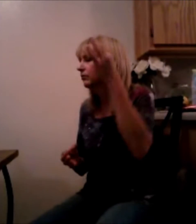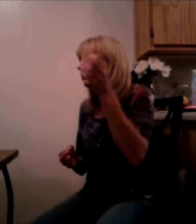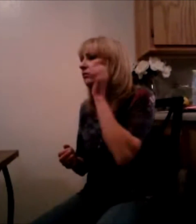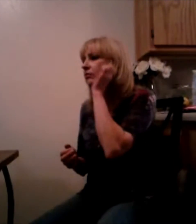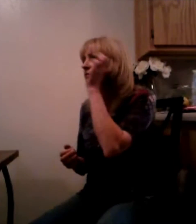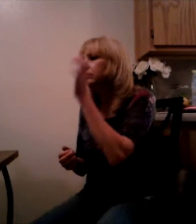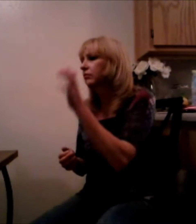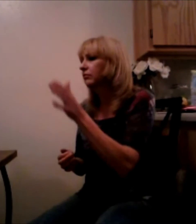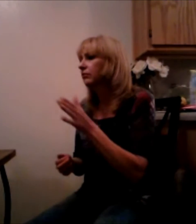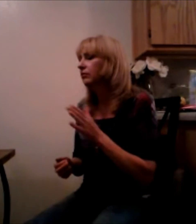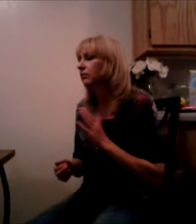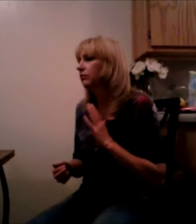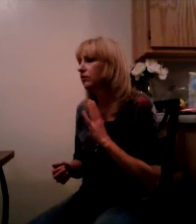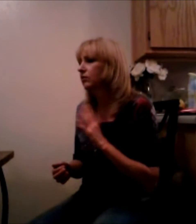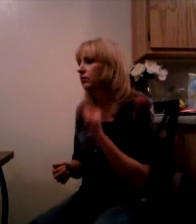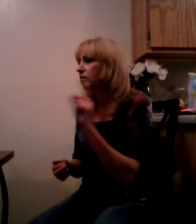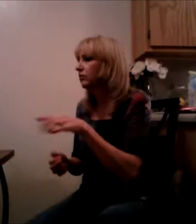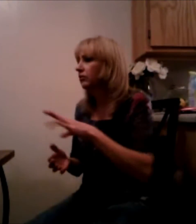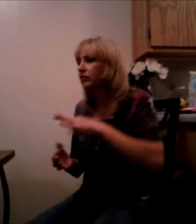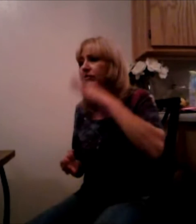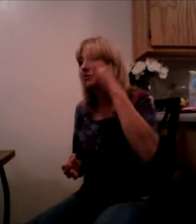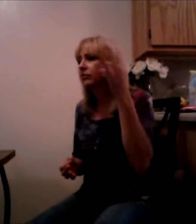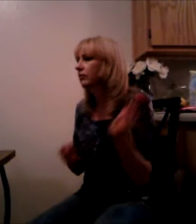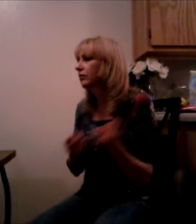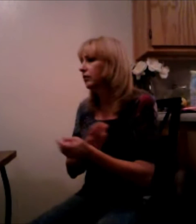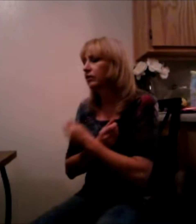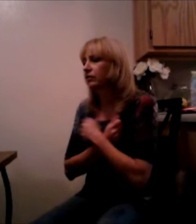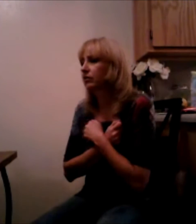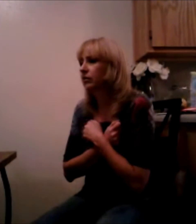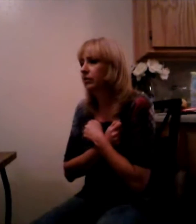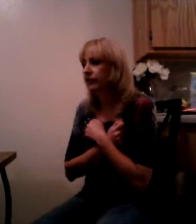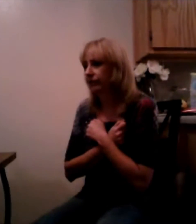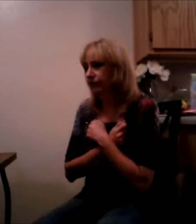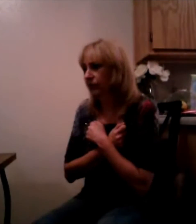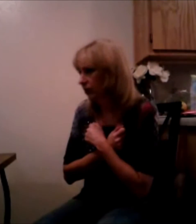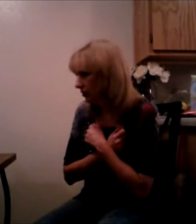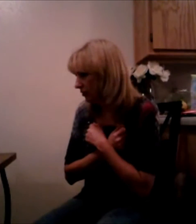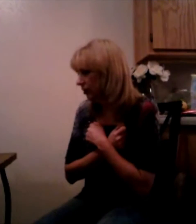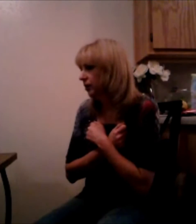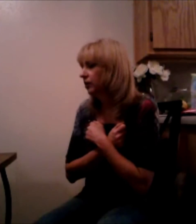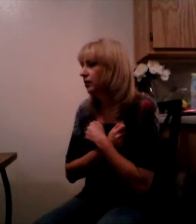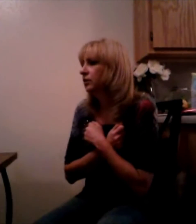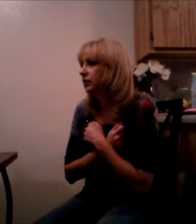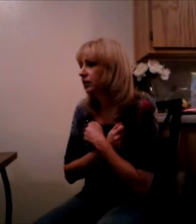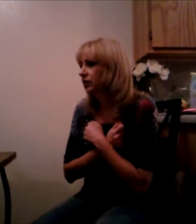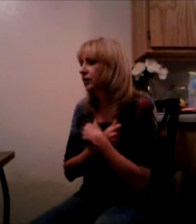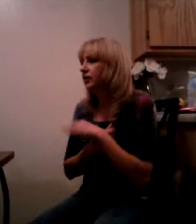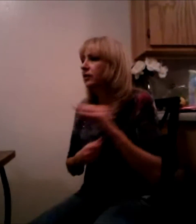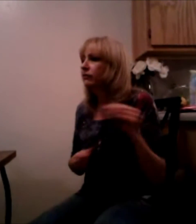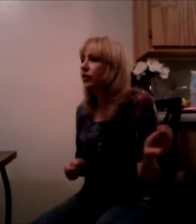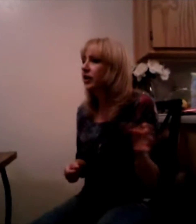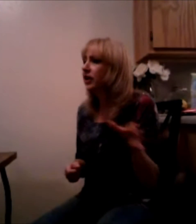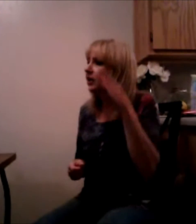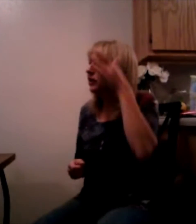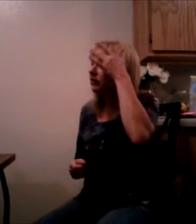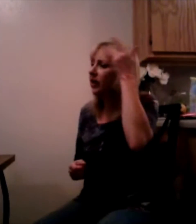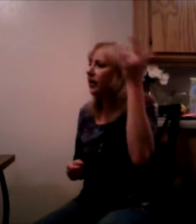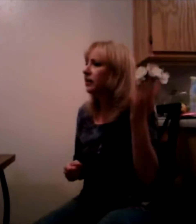And you'll find love And don't forget that There is a